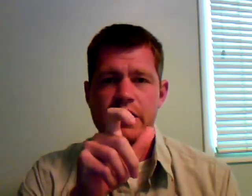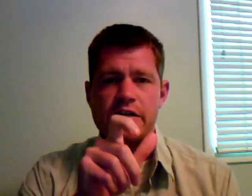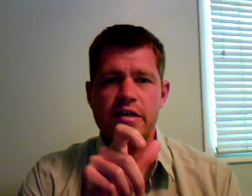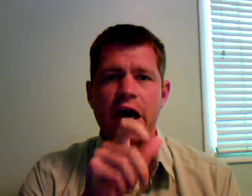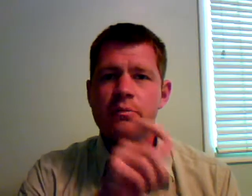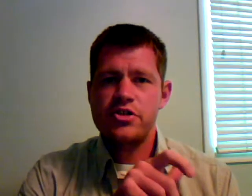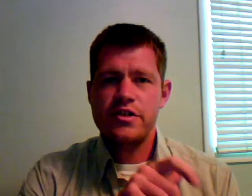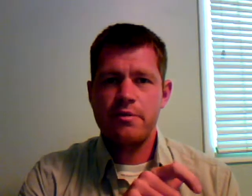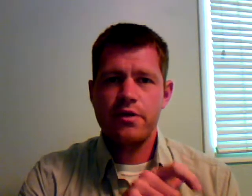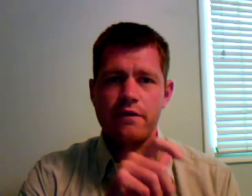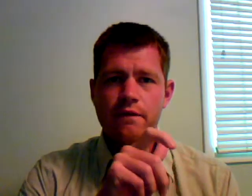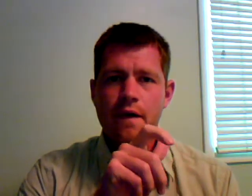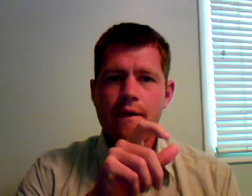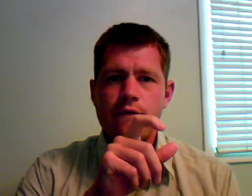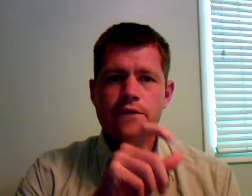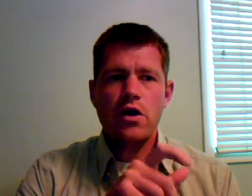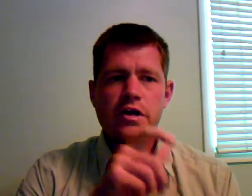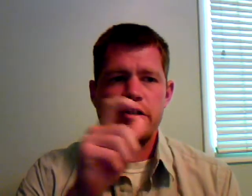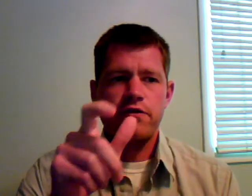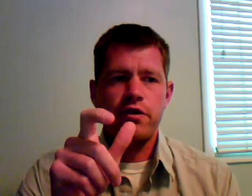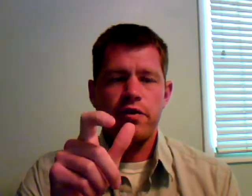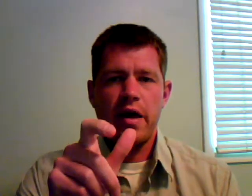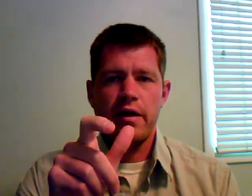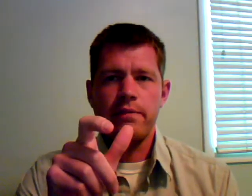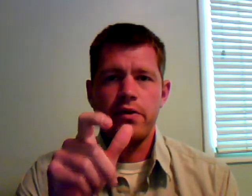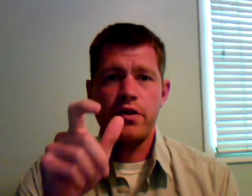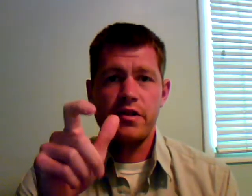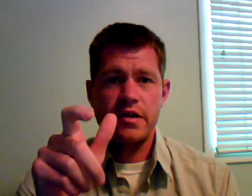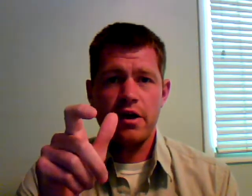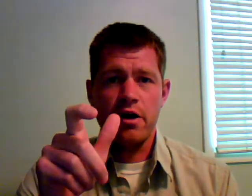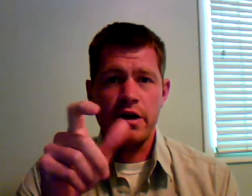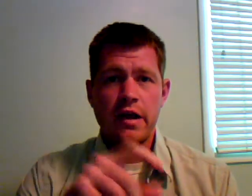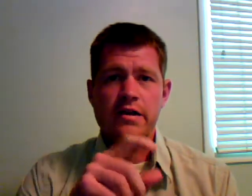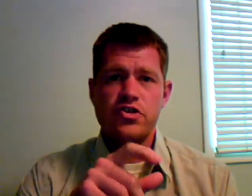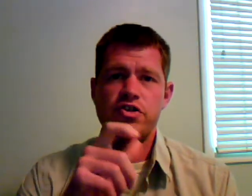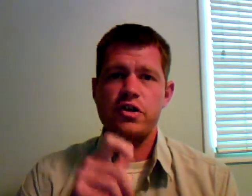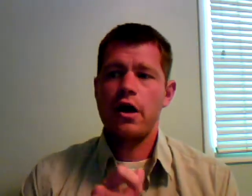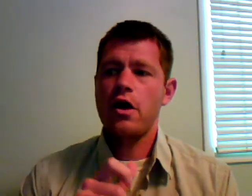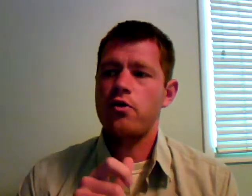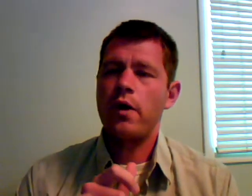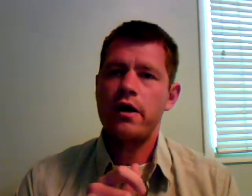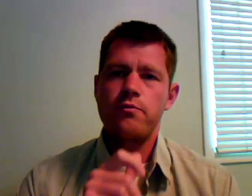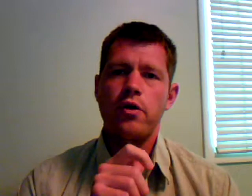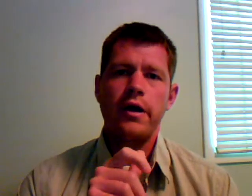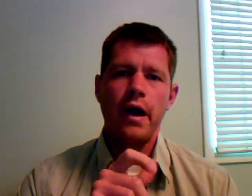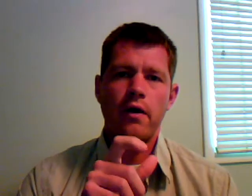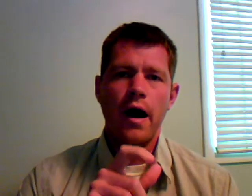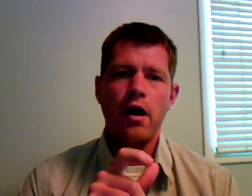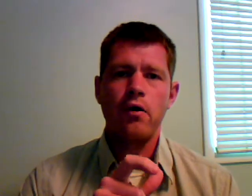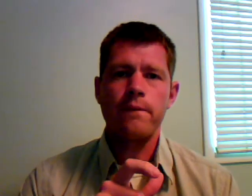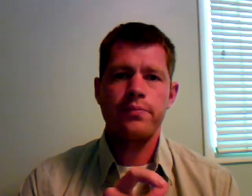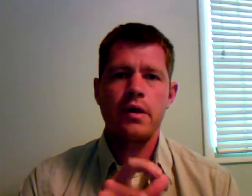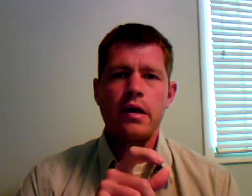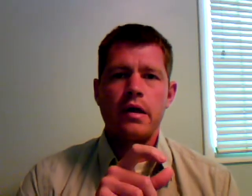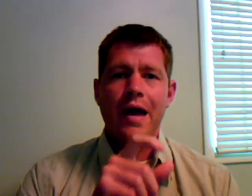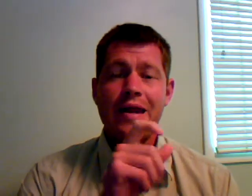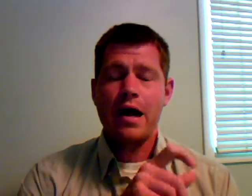it's accomplishing something very different than the things they carried. And it's just another way of pointing out how an